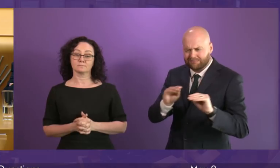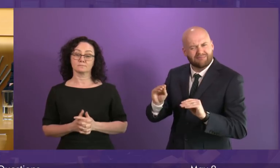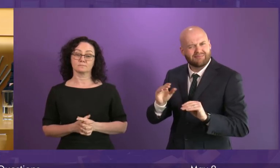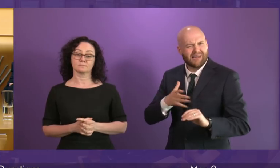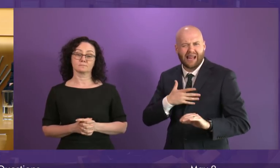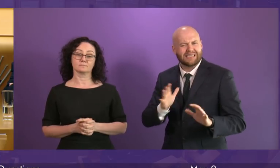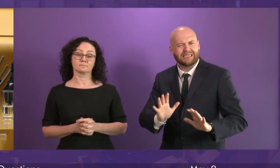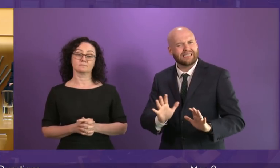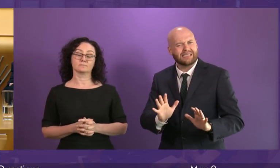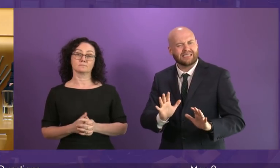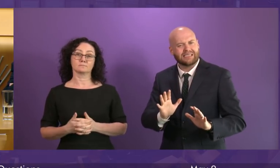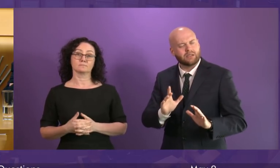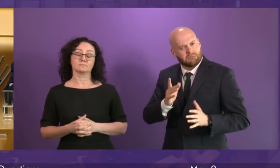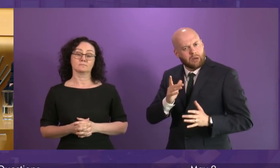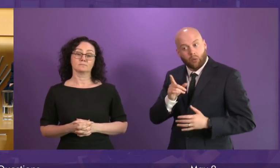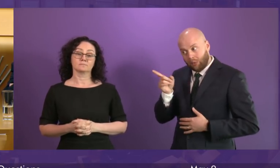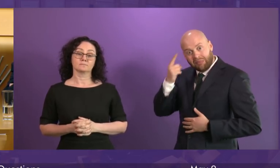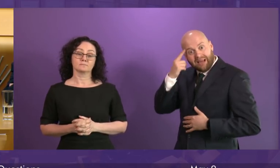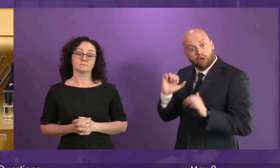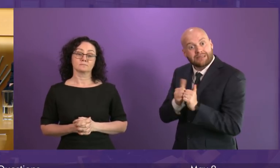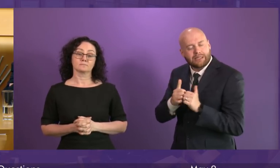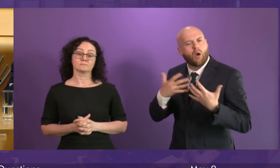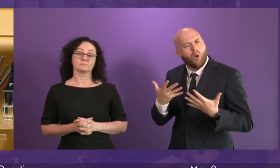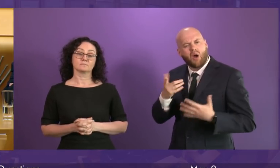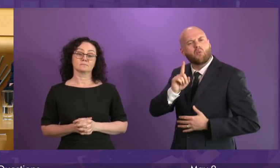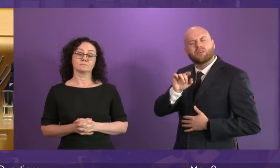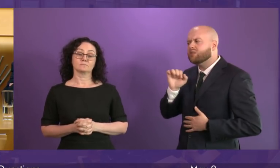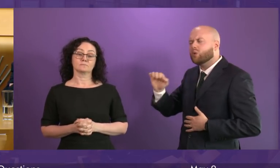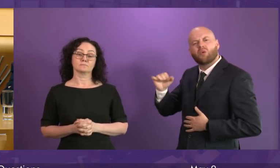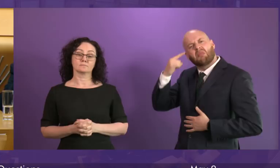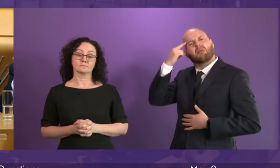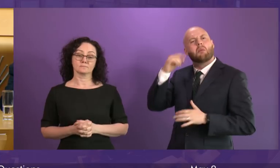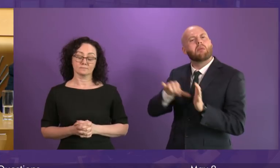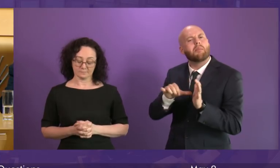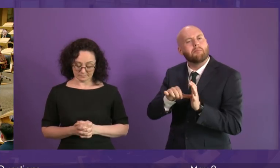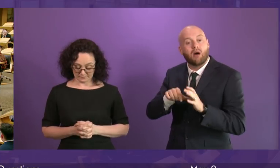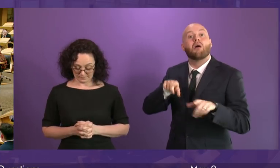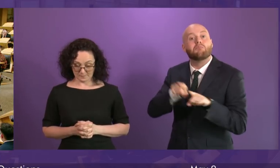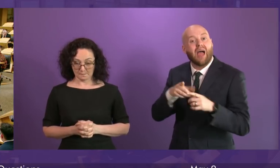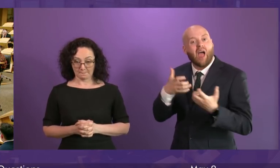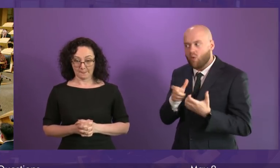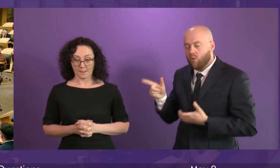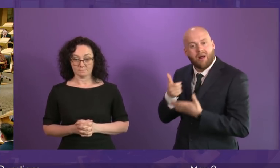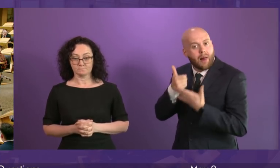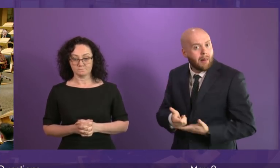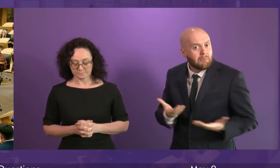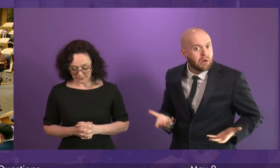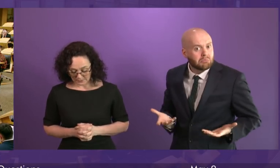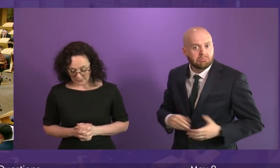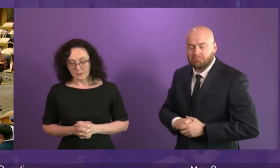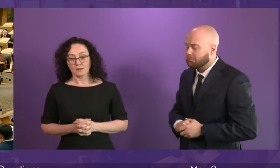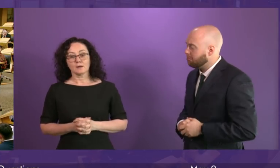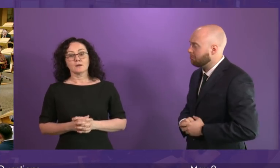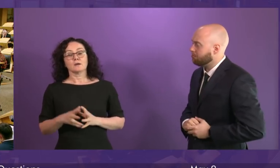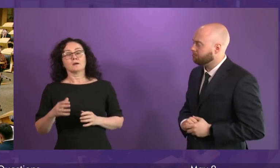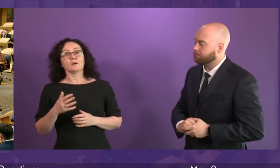minister think the problem is or the reasons are and what is she going to do about it? The first minister. Well it is